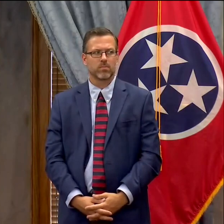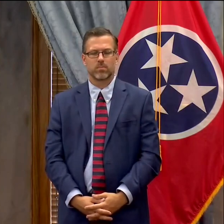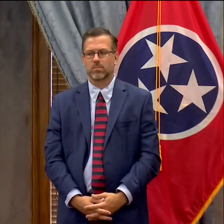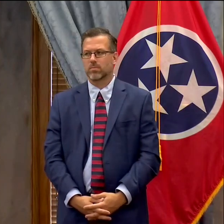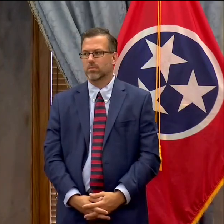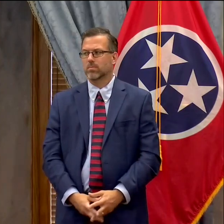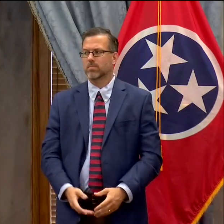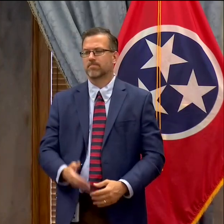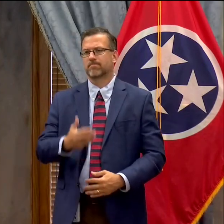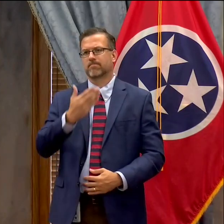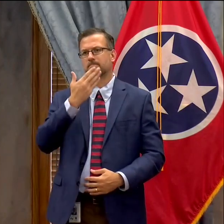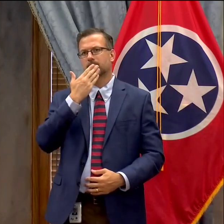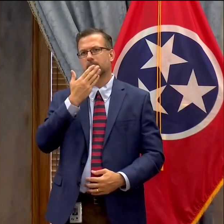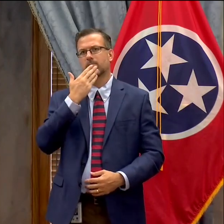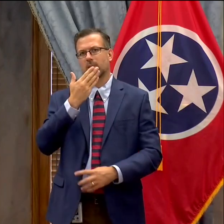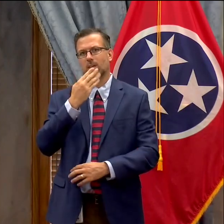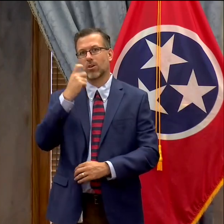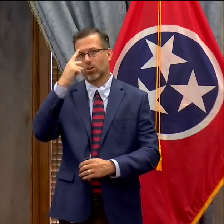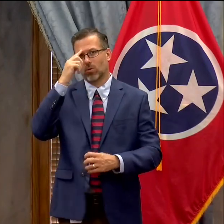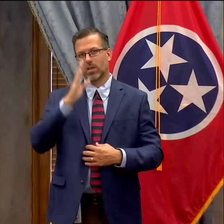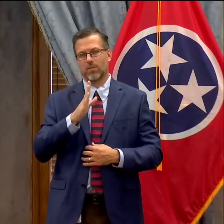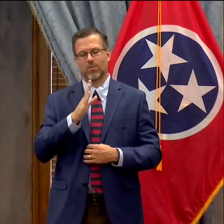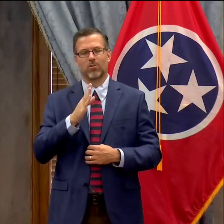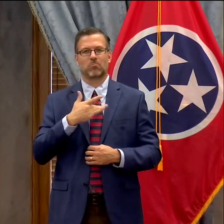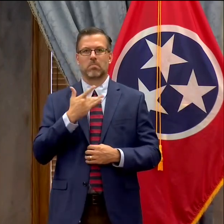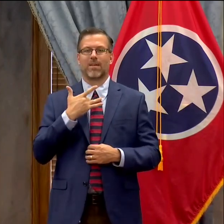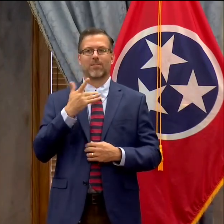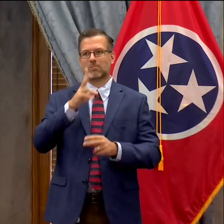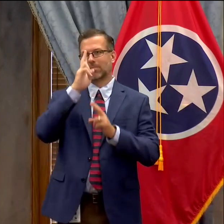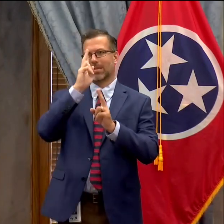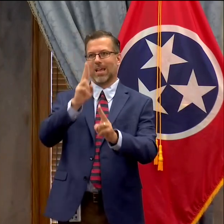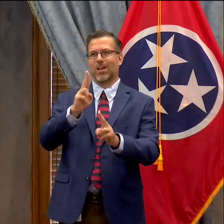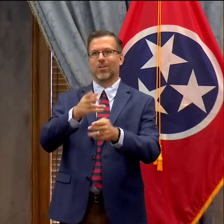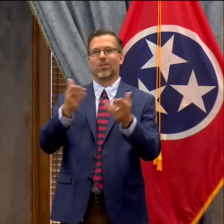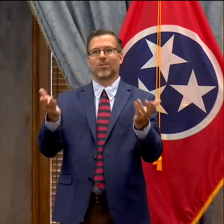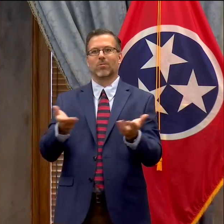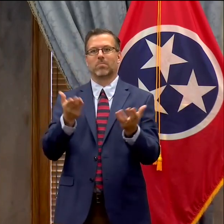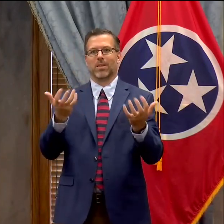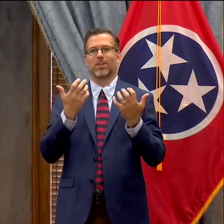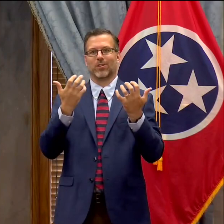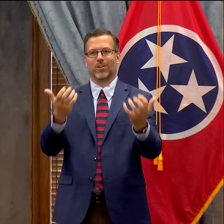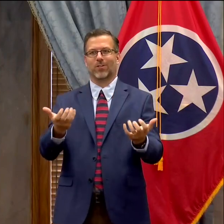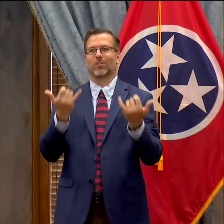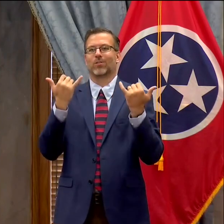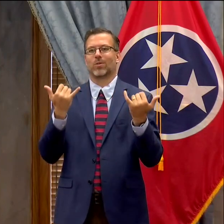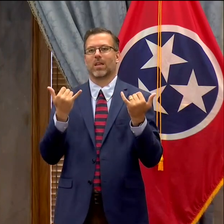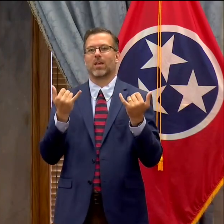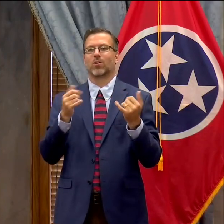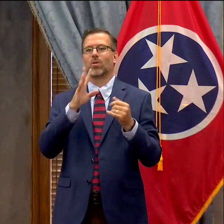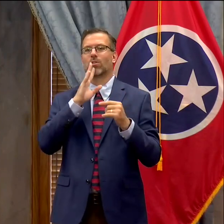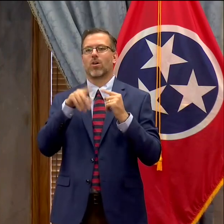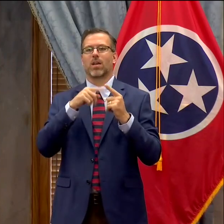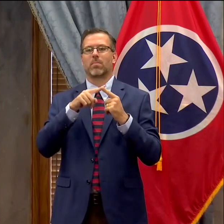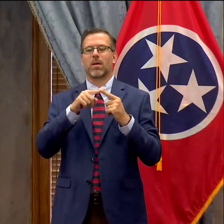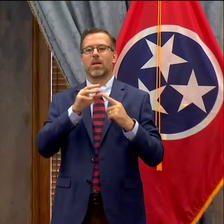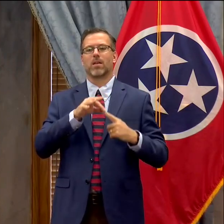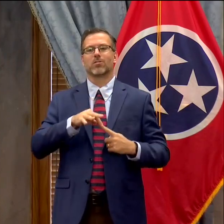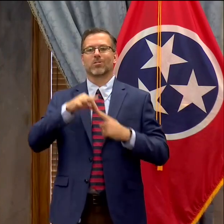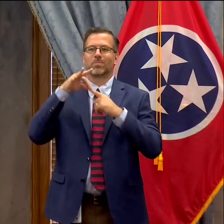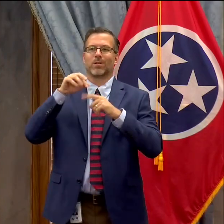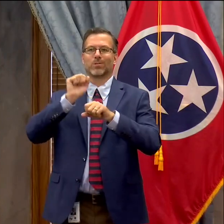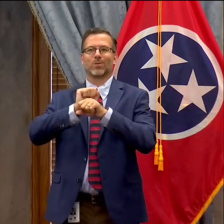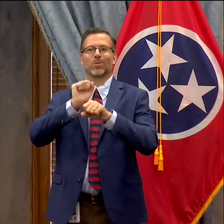thank you governor for having me today it's an honor to be here with all of you to highlight the special work being done by